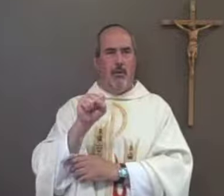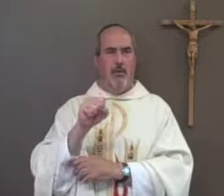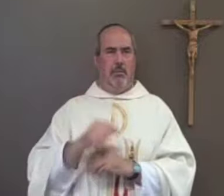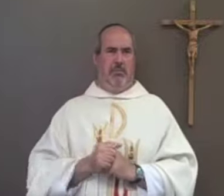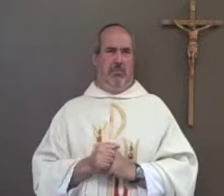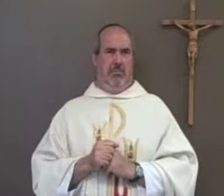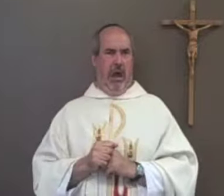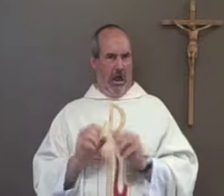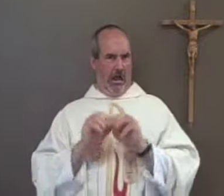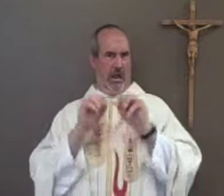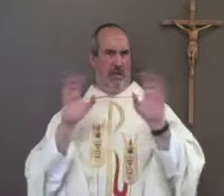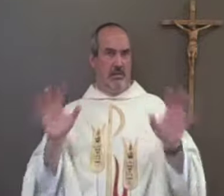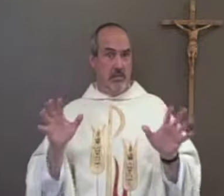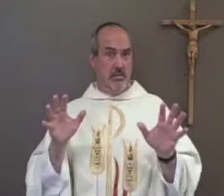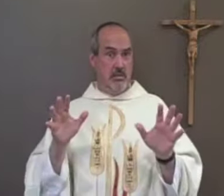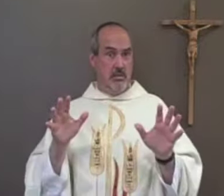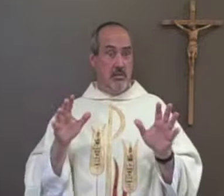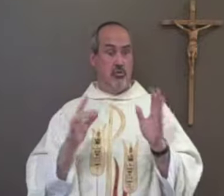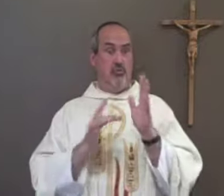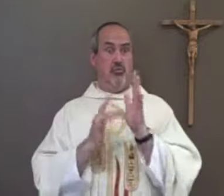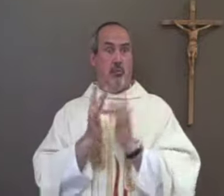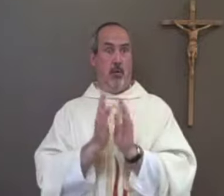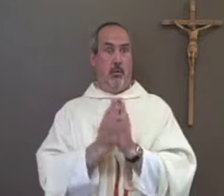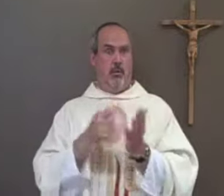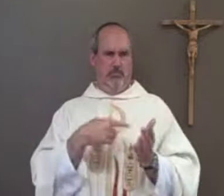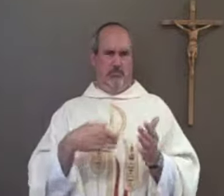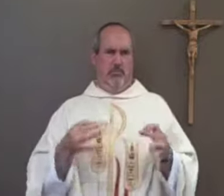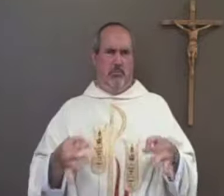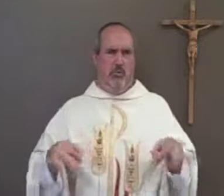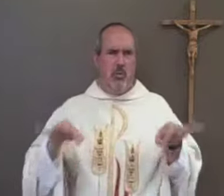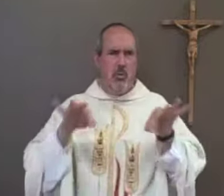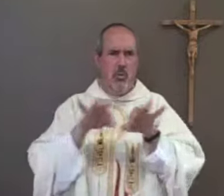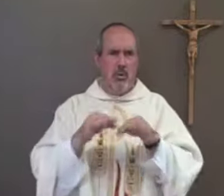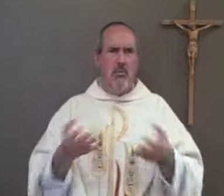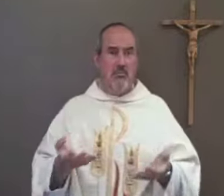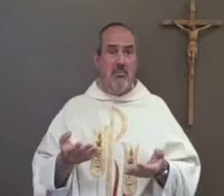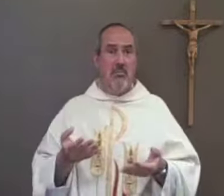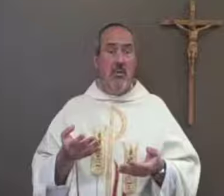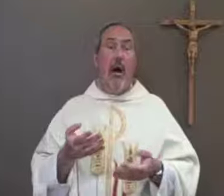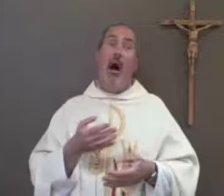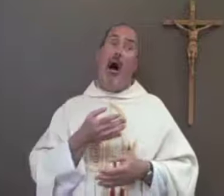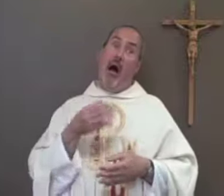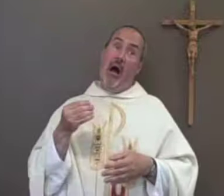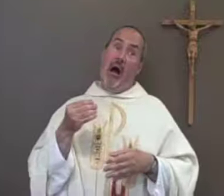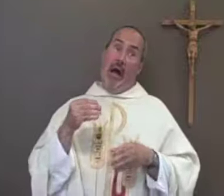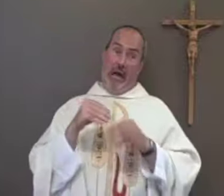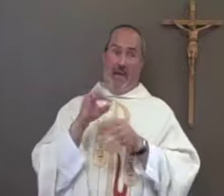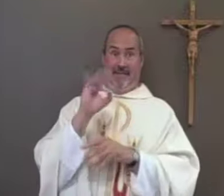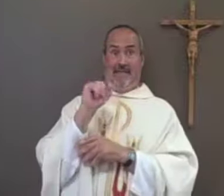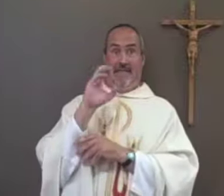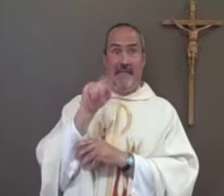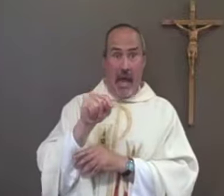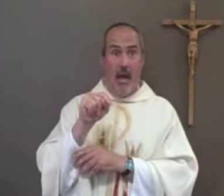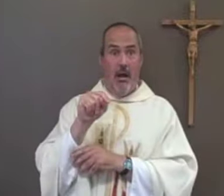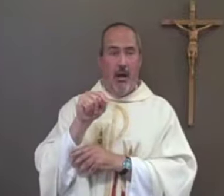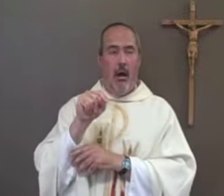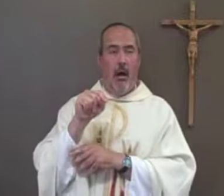obviously the Bible is important and in